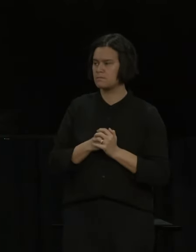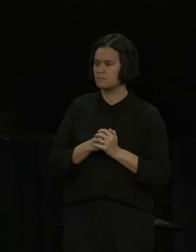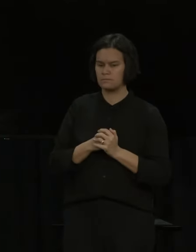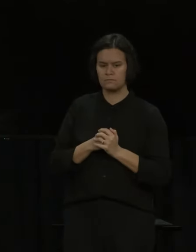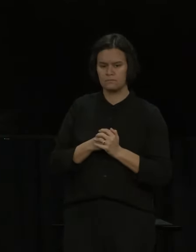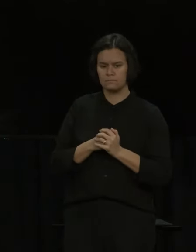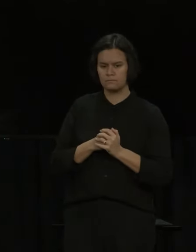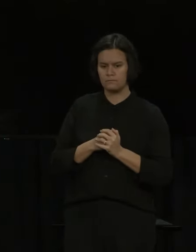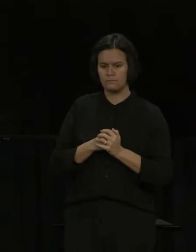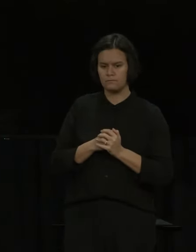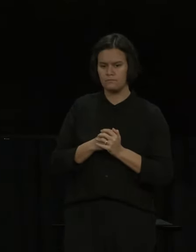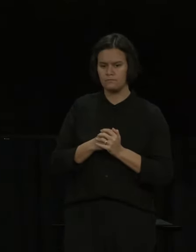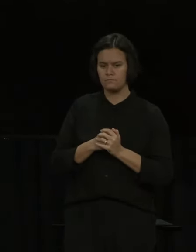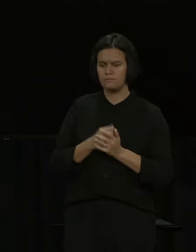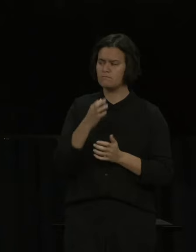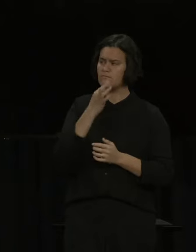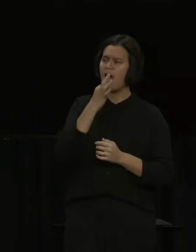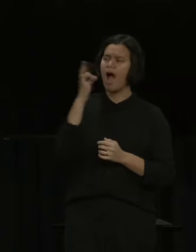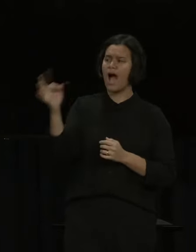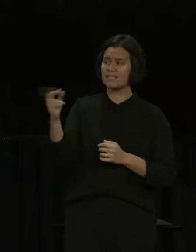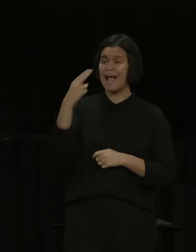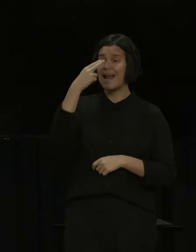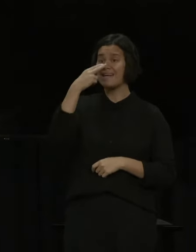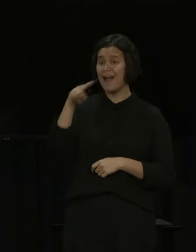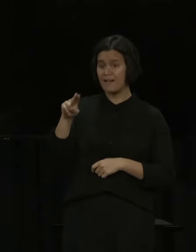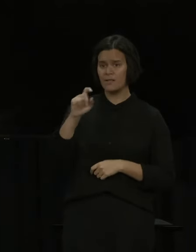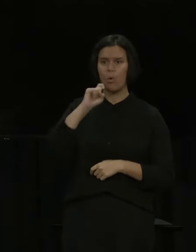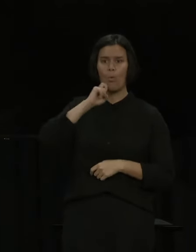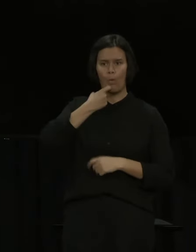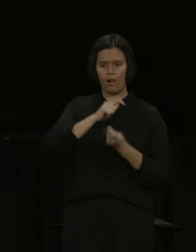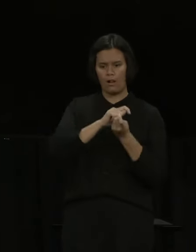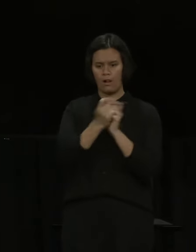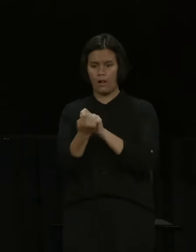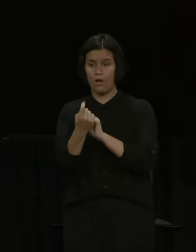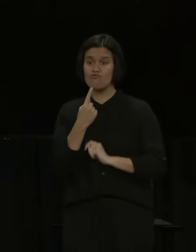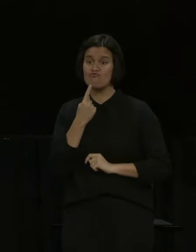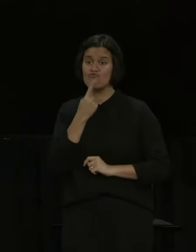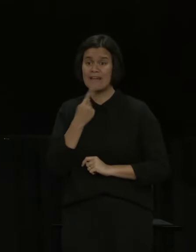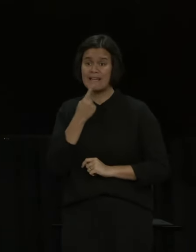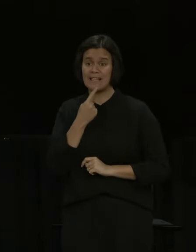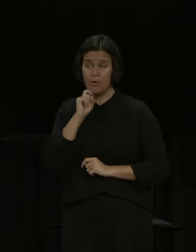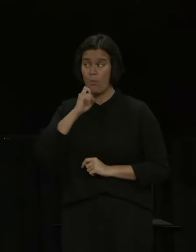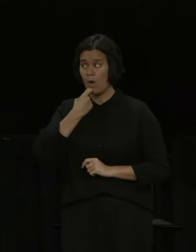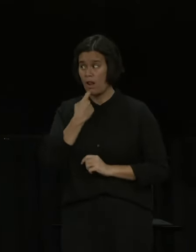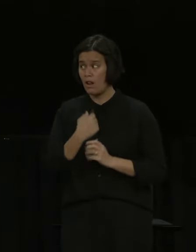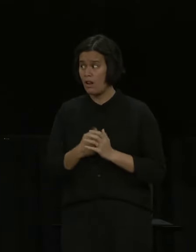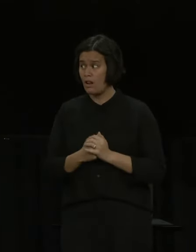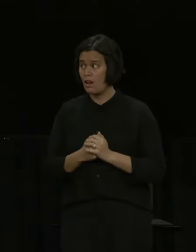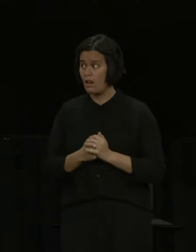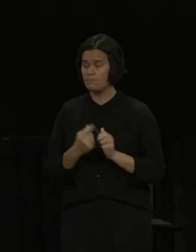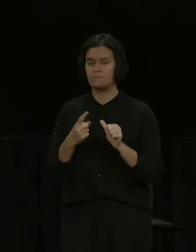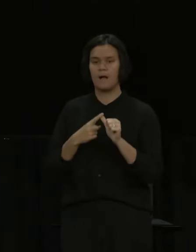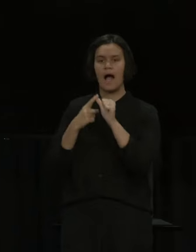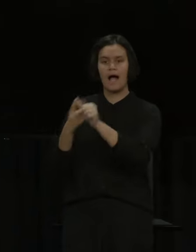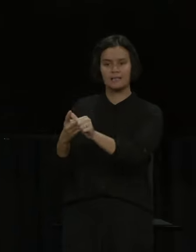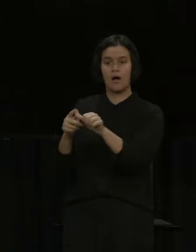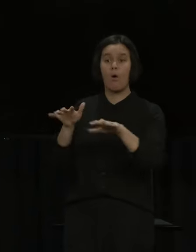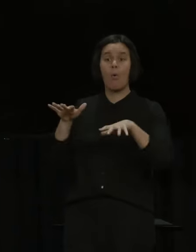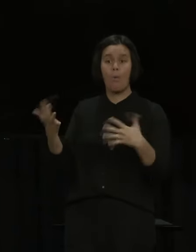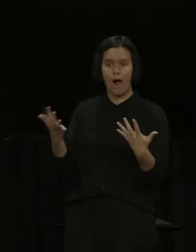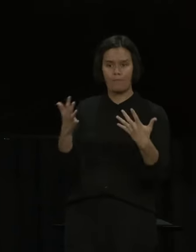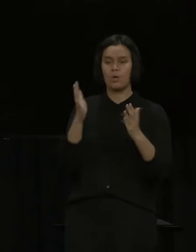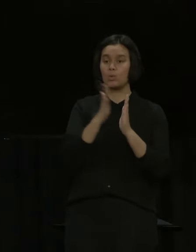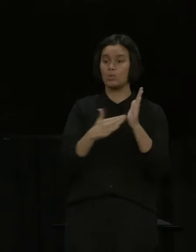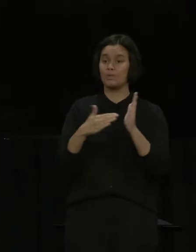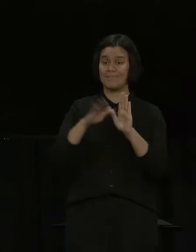locked in orange? Let me be clear on this too. The fact that cases will start to pop up in different places around